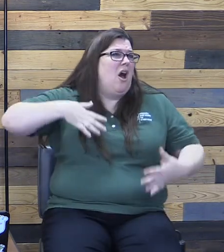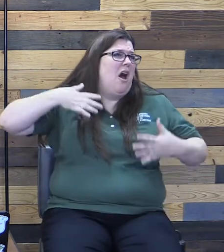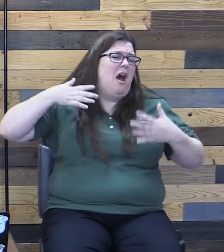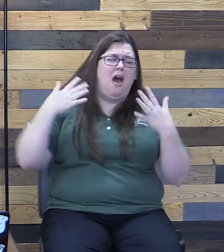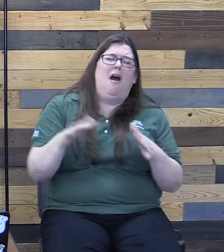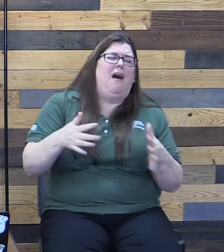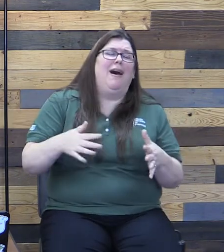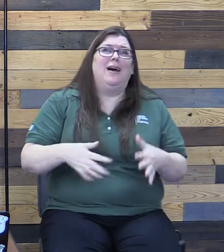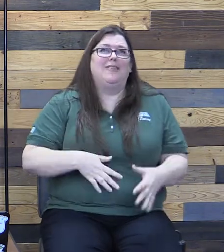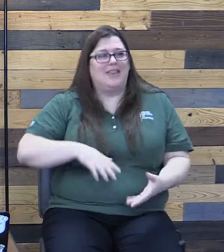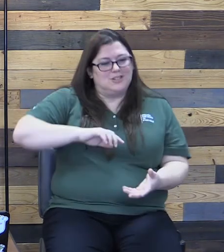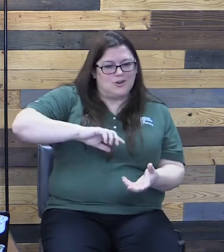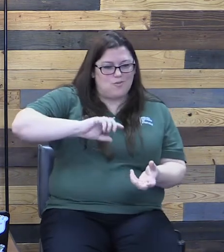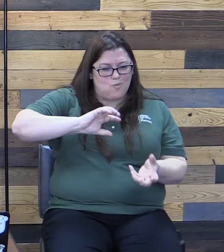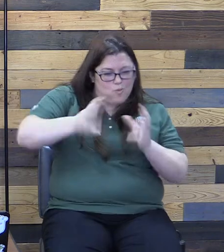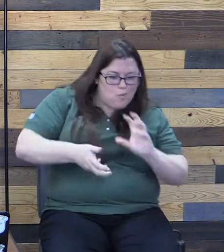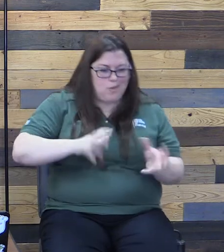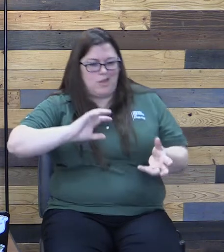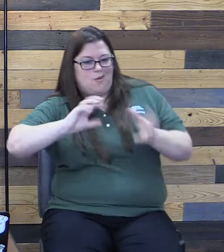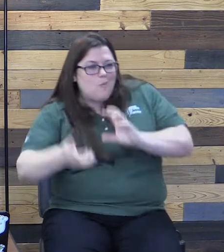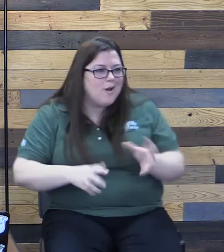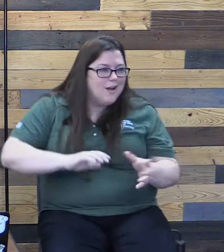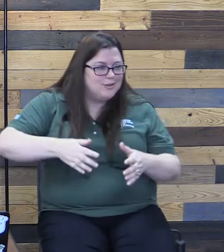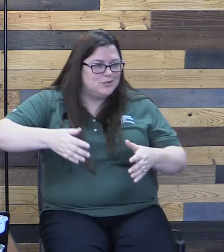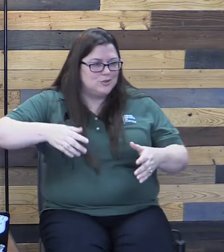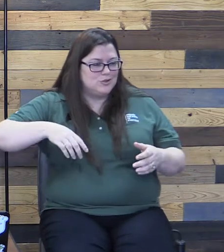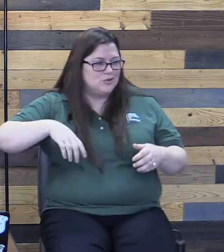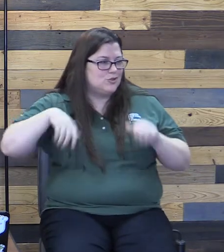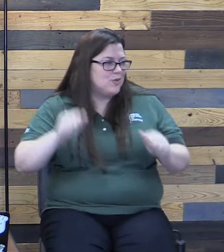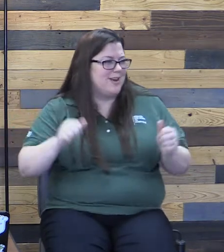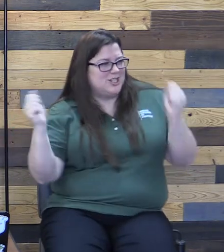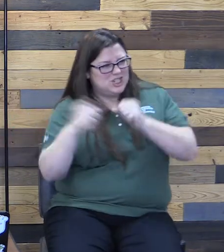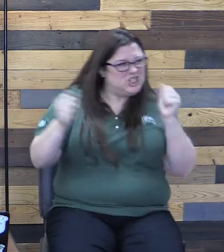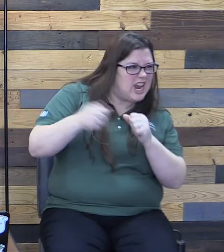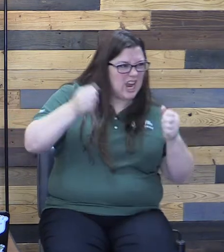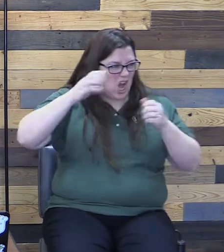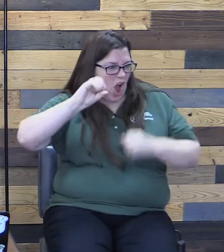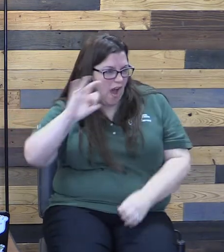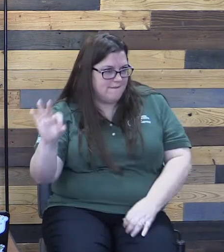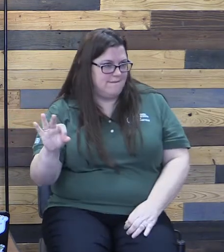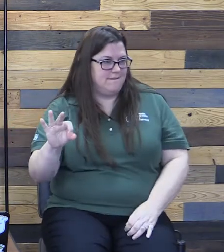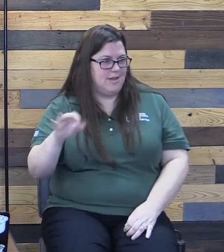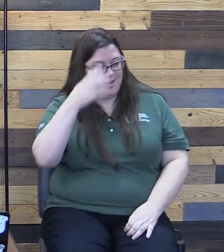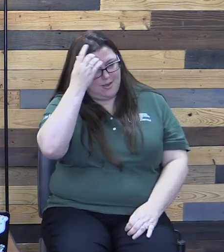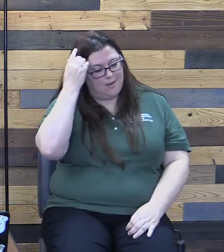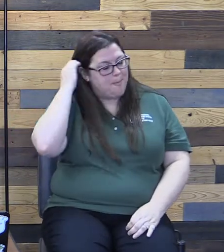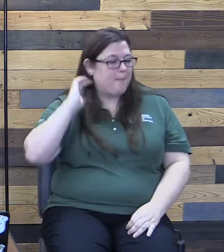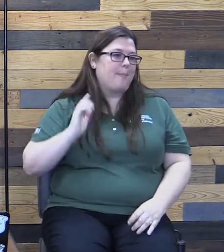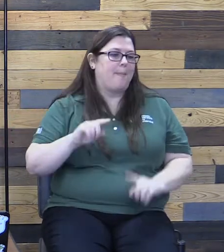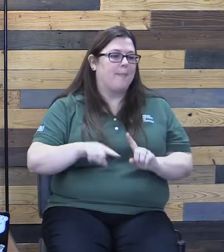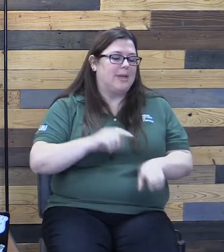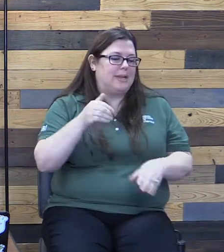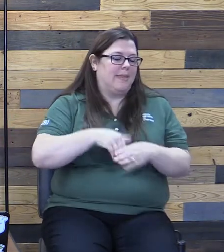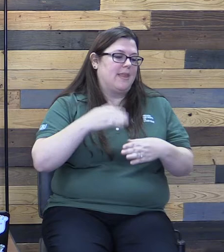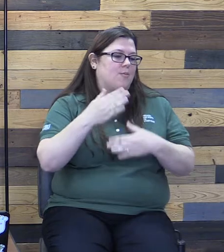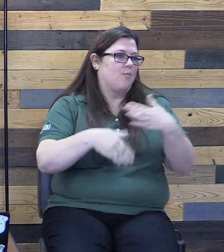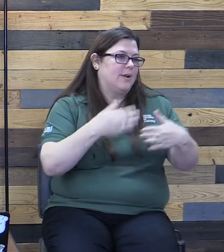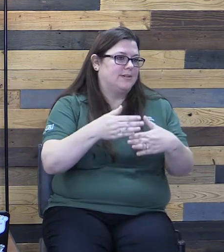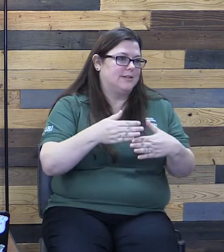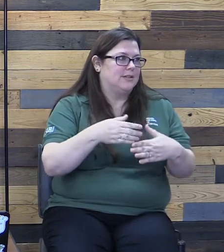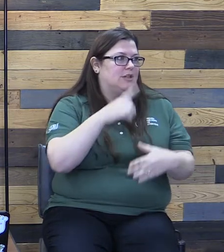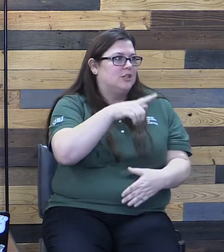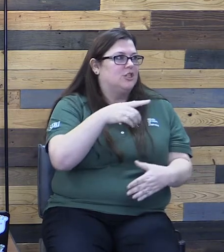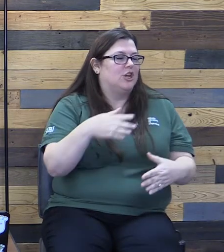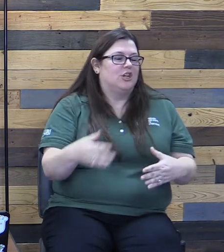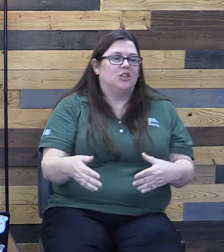that's what you do. You shake things off, right? But in the process of it, Jessie became encrusted with concrete, with